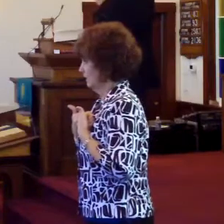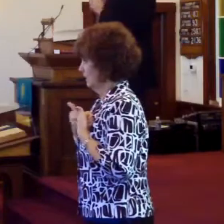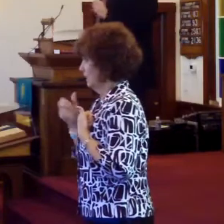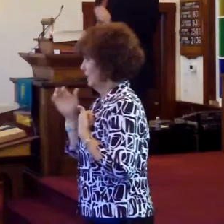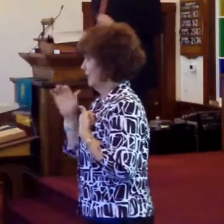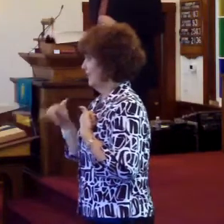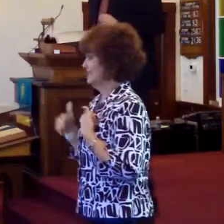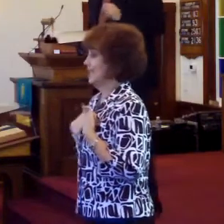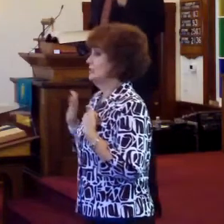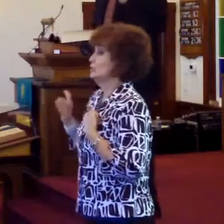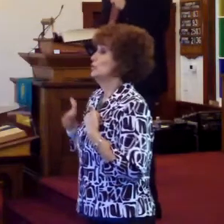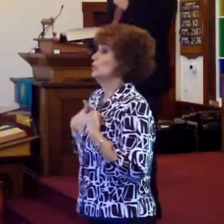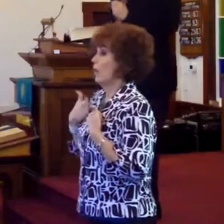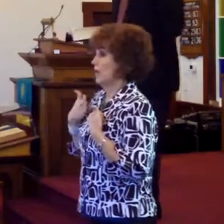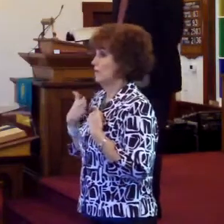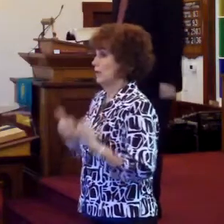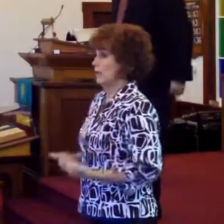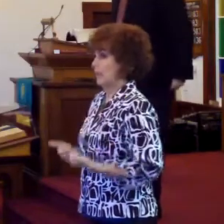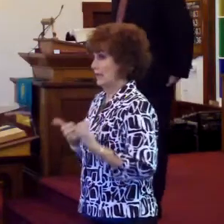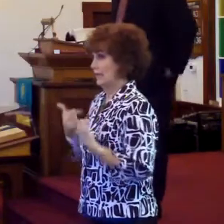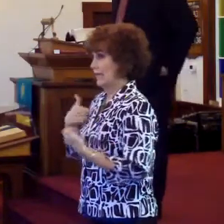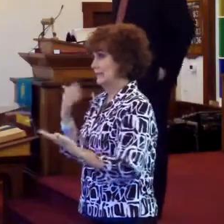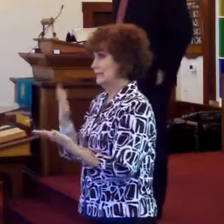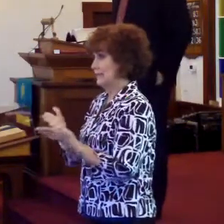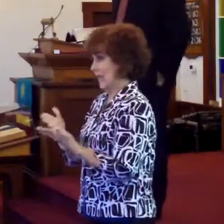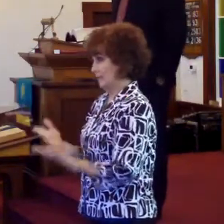that's a joyful life and I quit living.